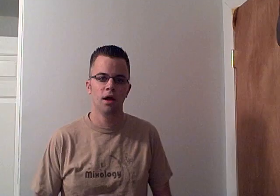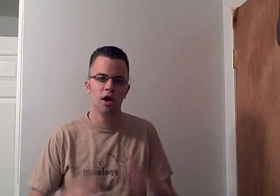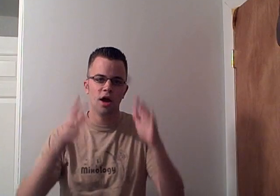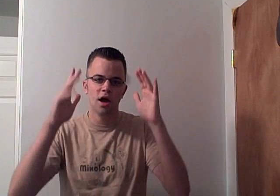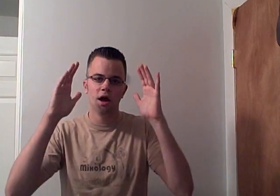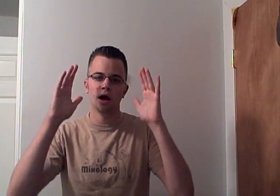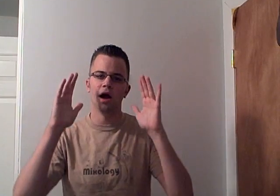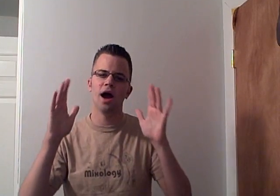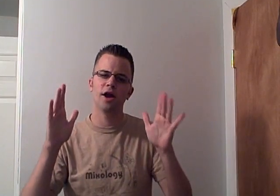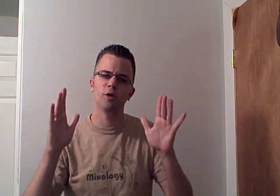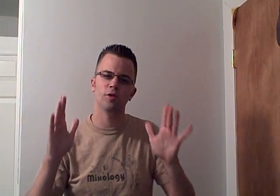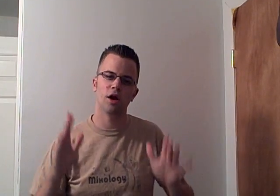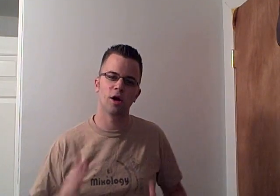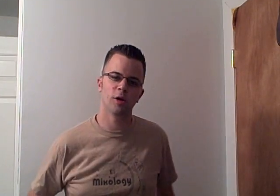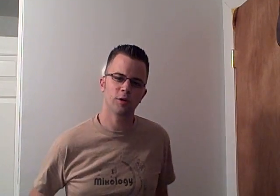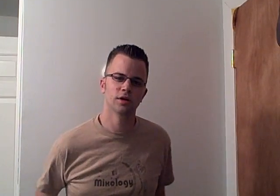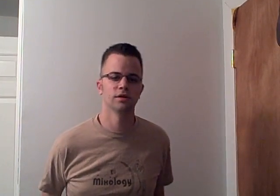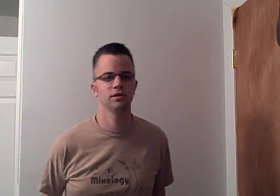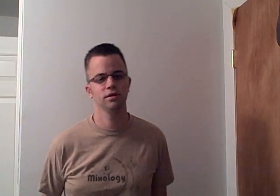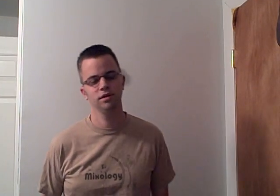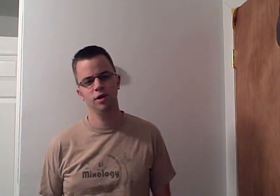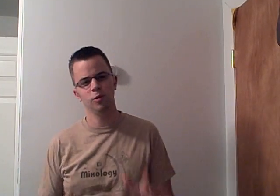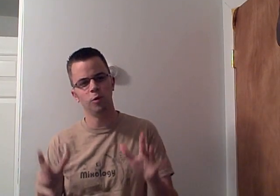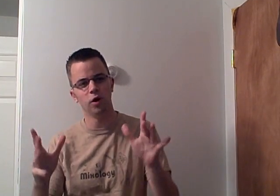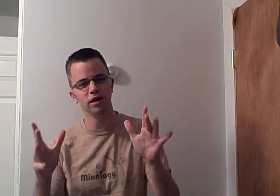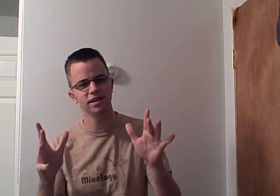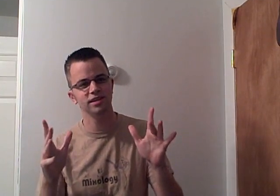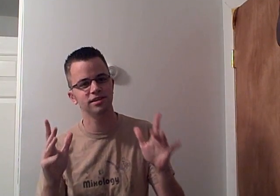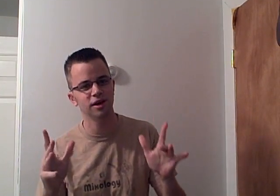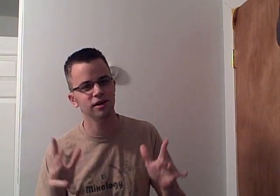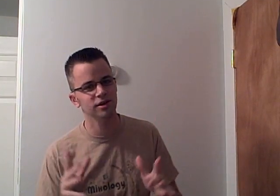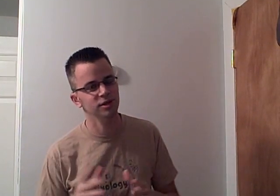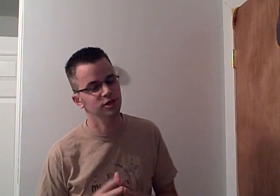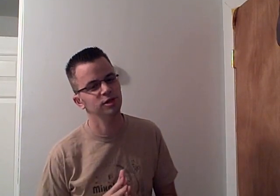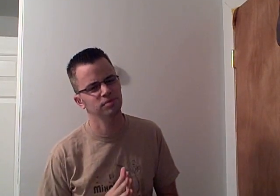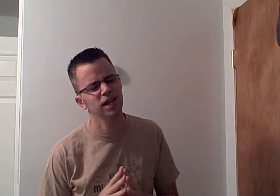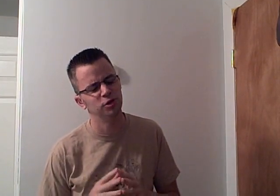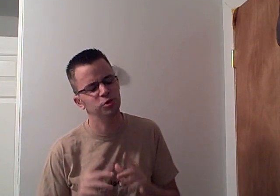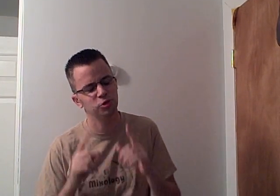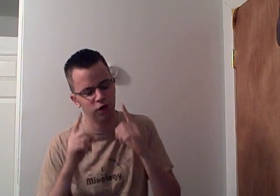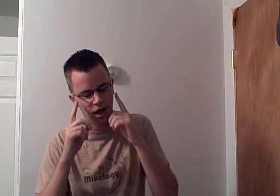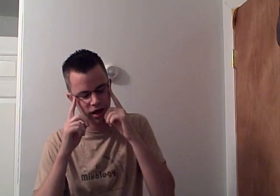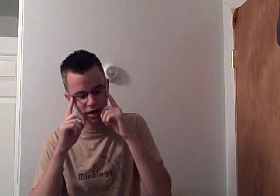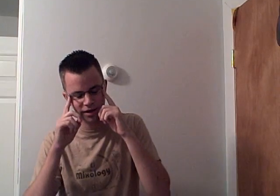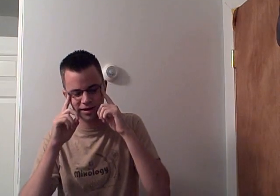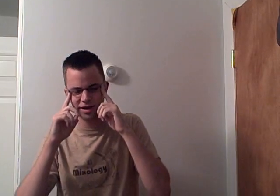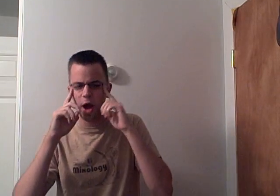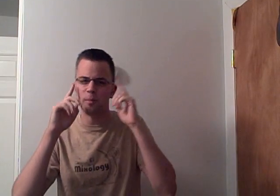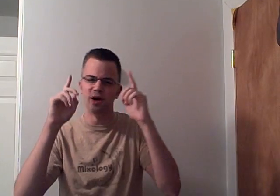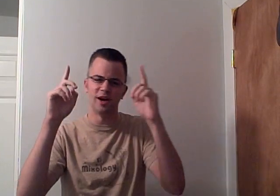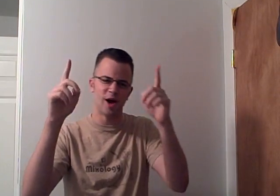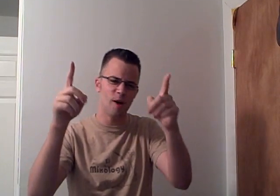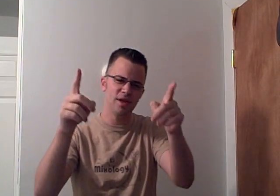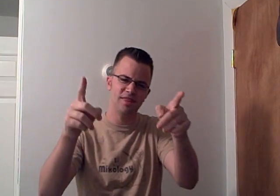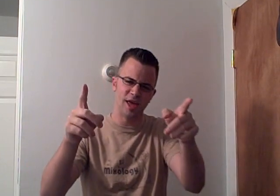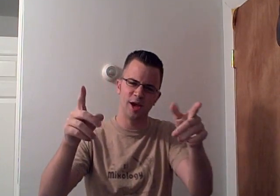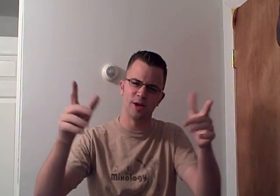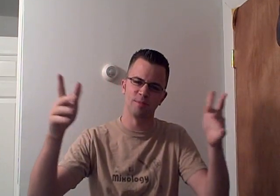I don't know what he does to make you cry, but I'll be there to